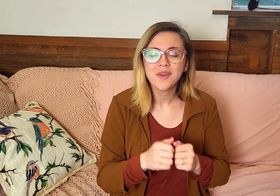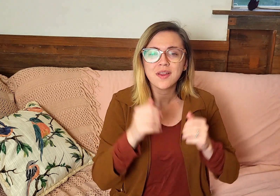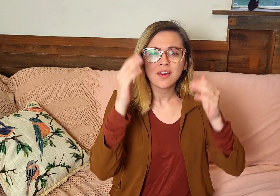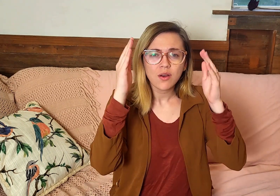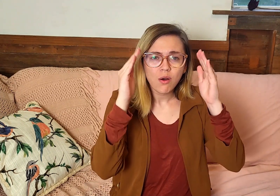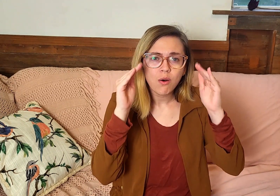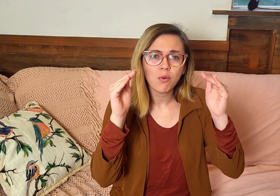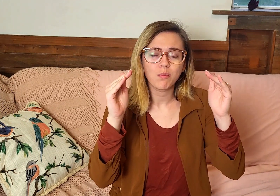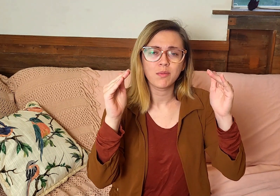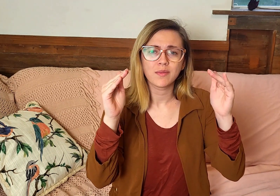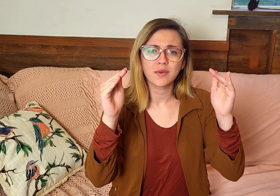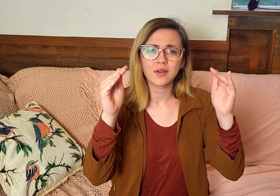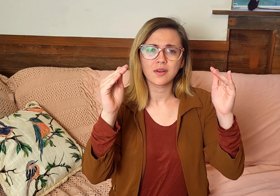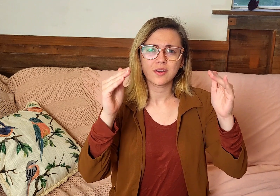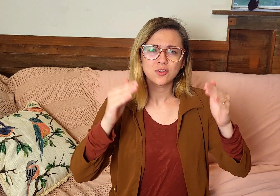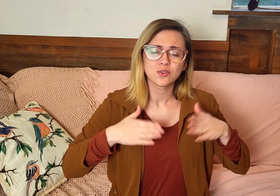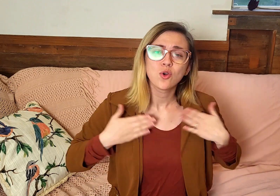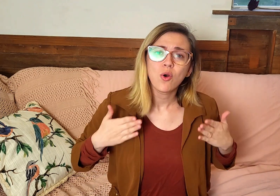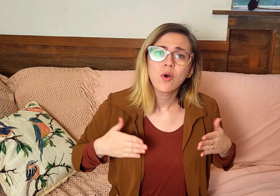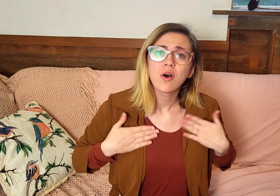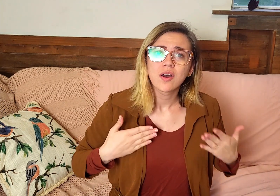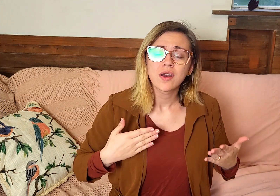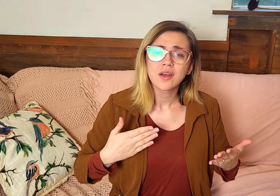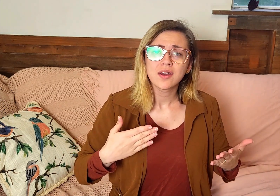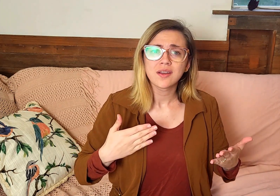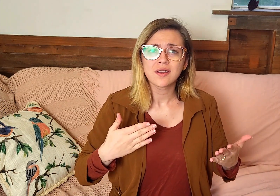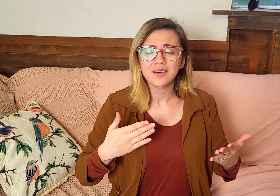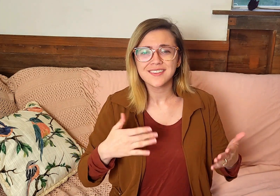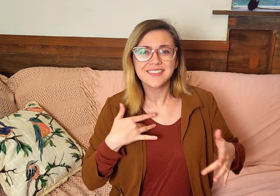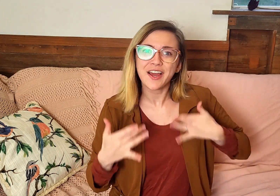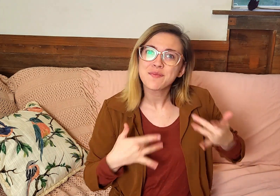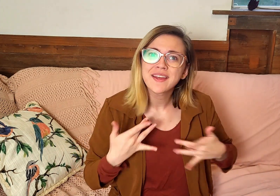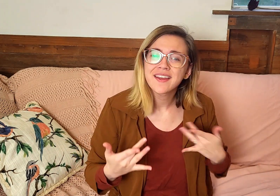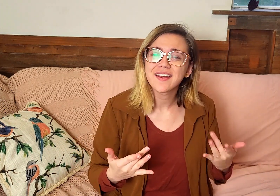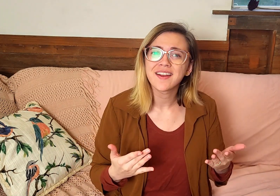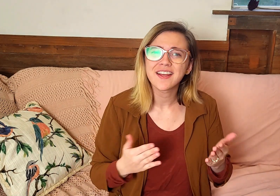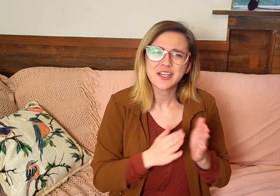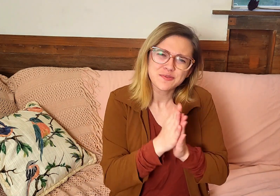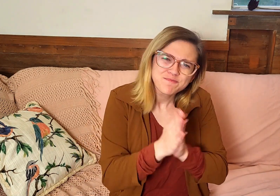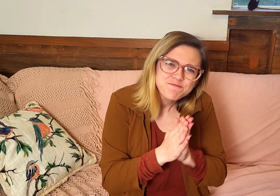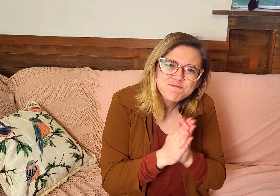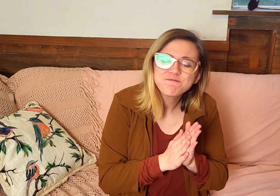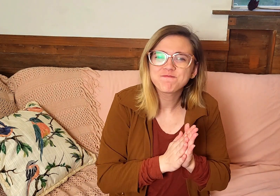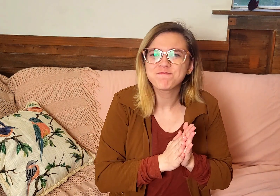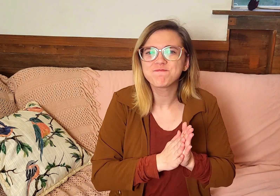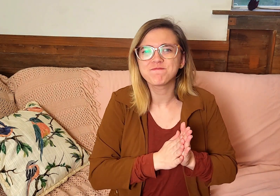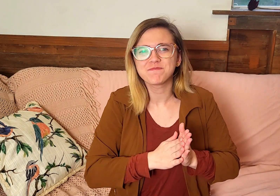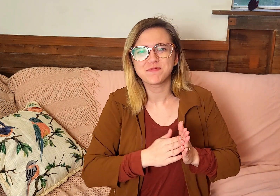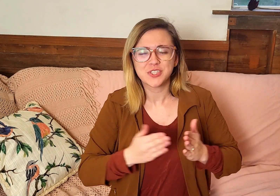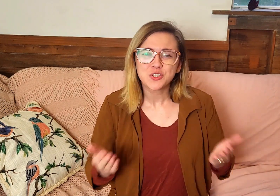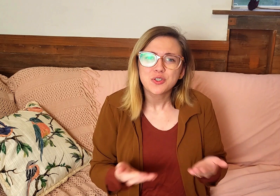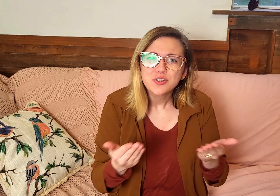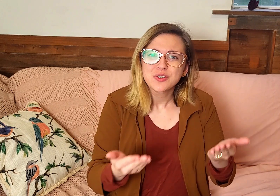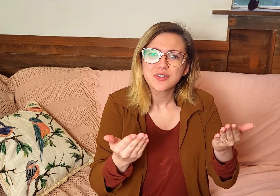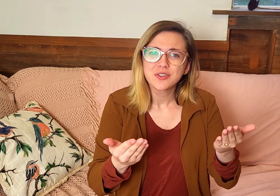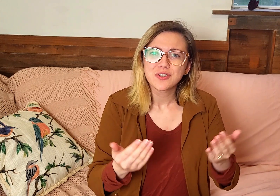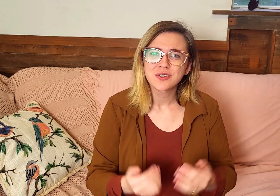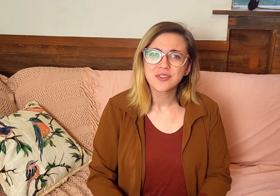full of hope and joy and excitement, motivation and encouragement.